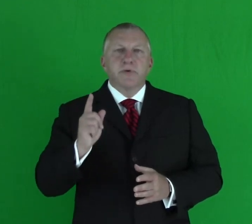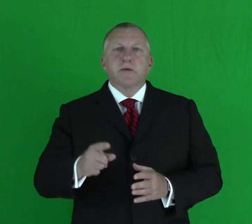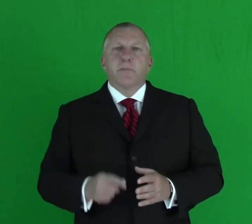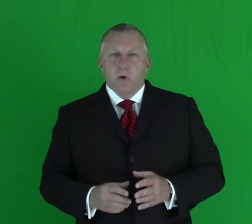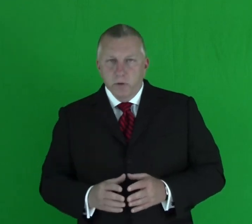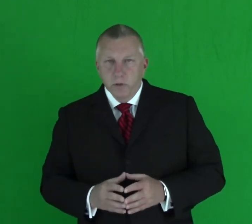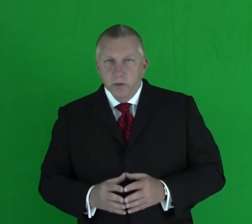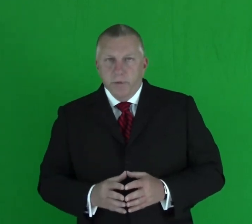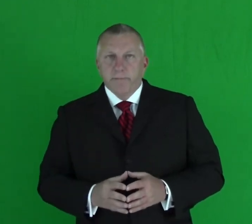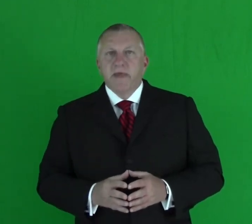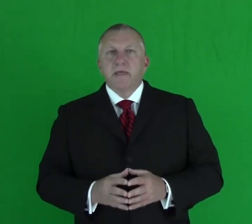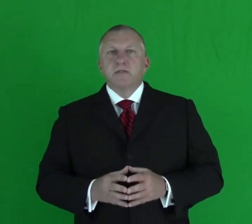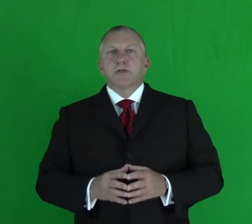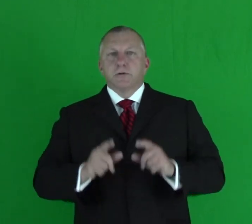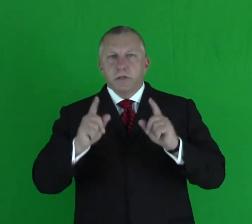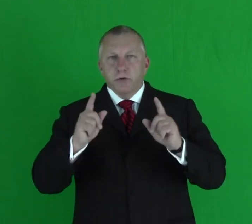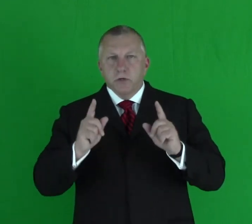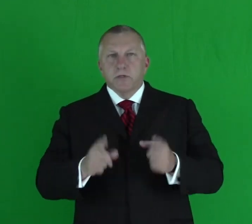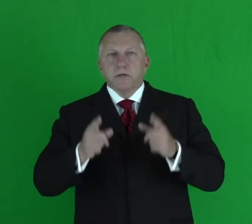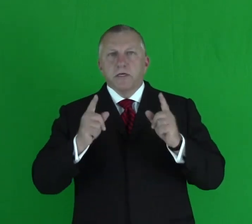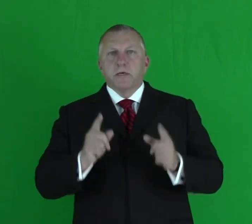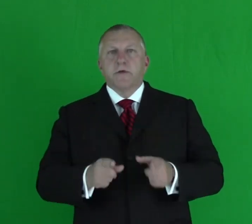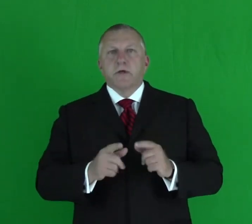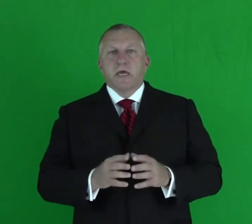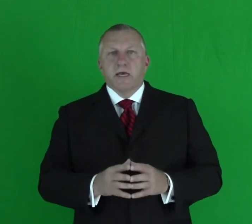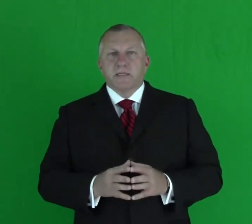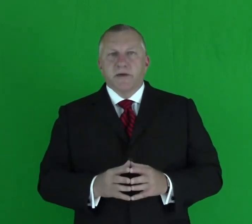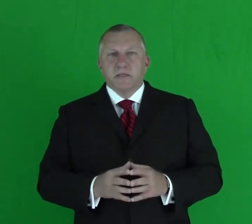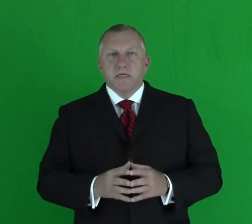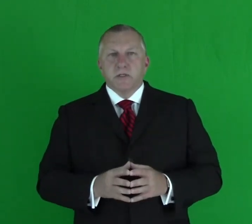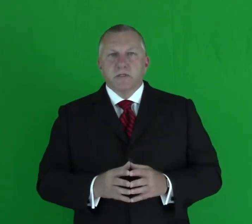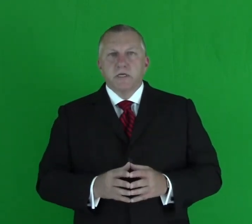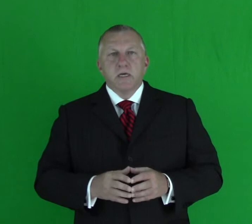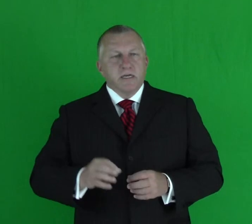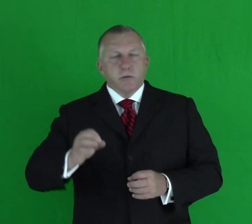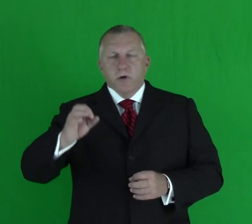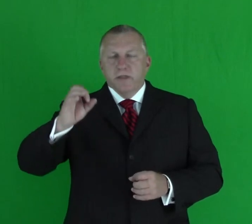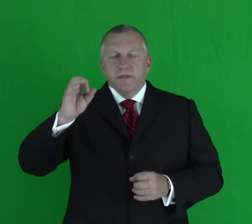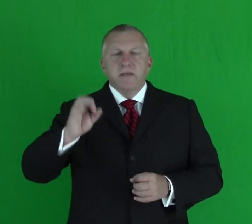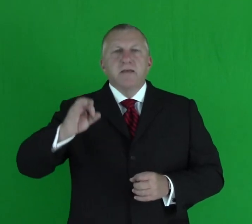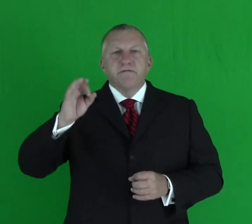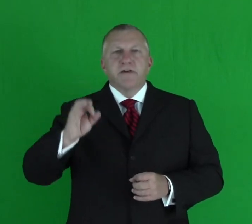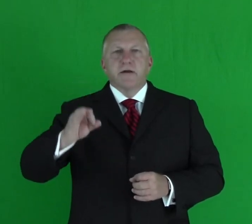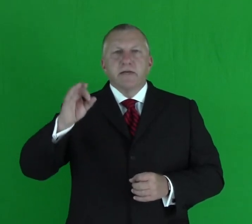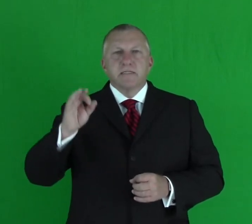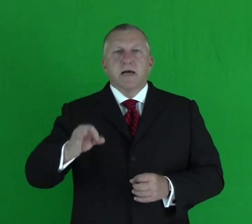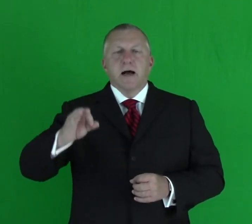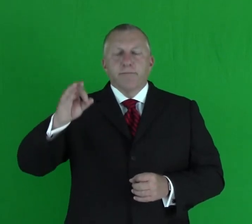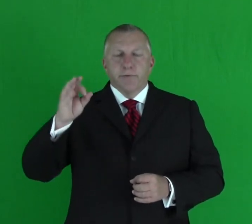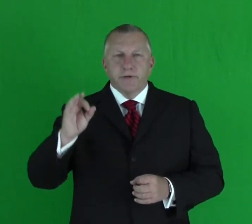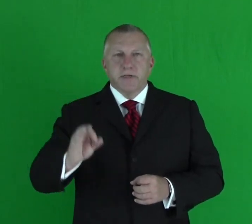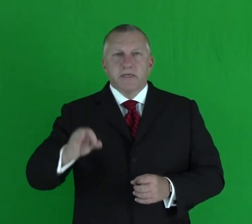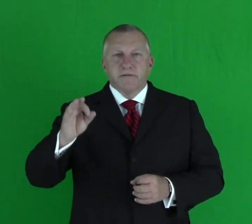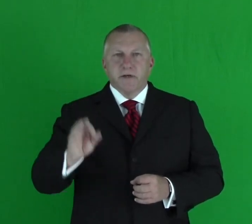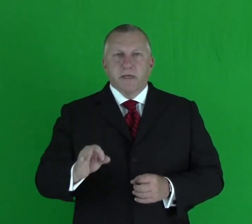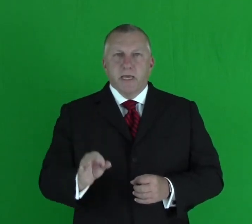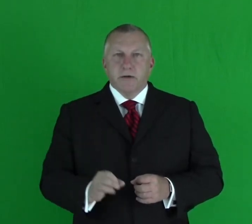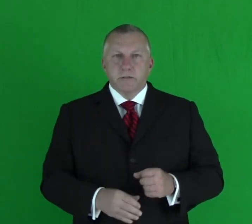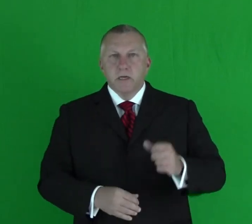people by making sure that you clearly communicate expectations. It's one of the very top predictive indicators